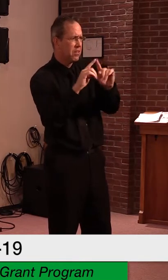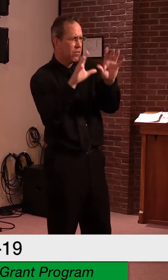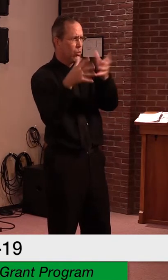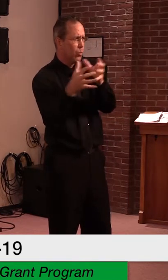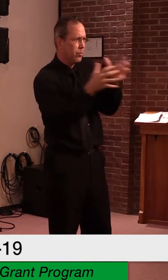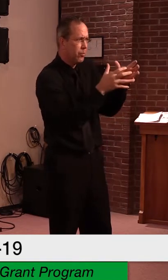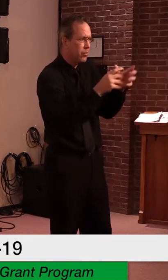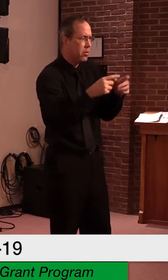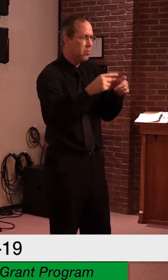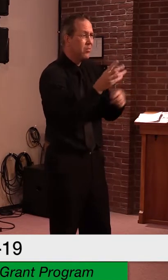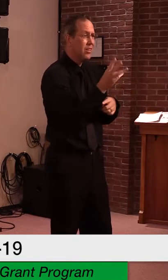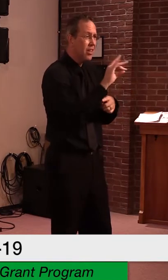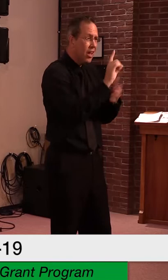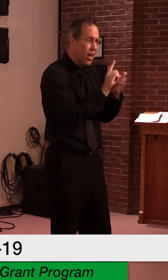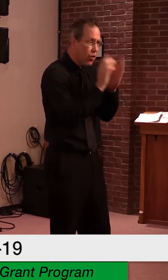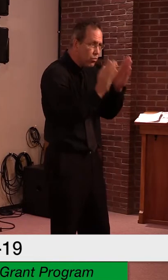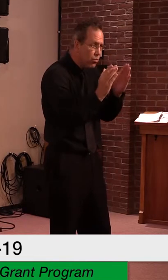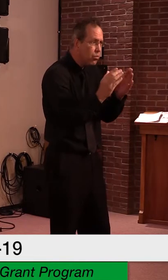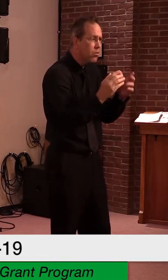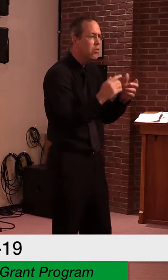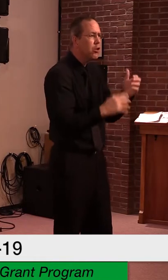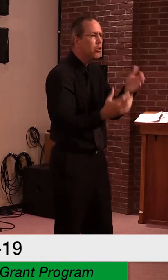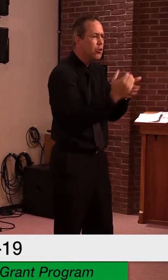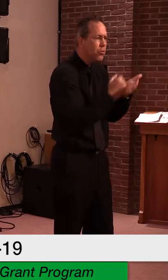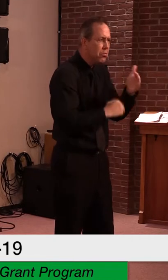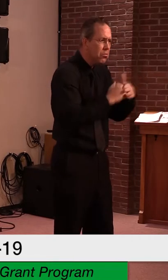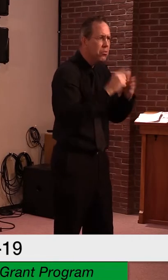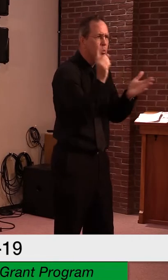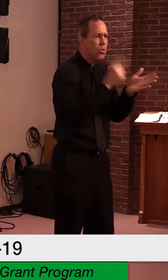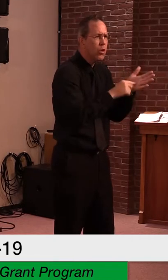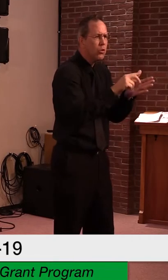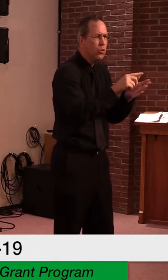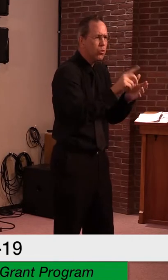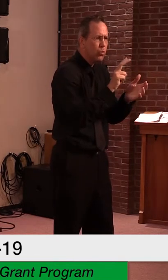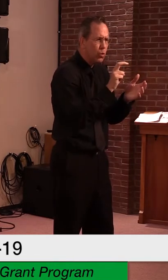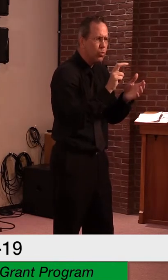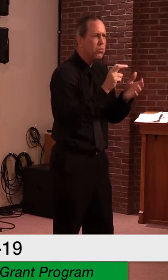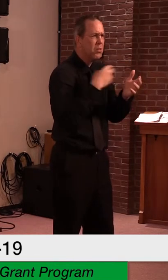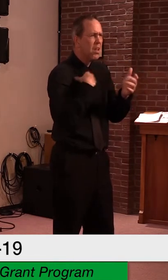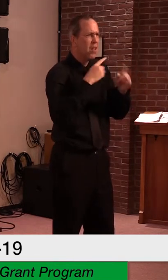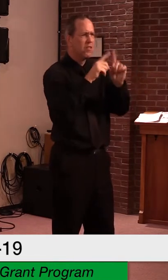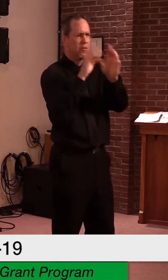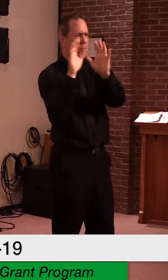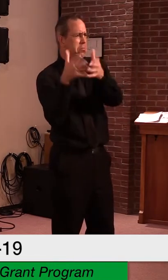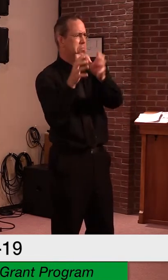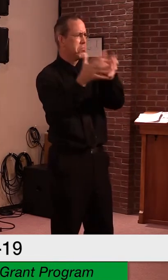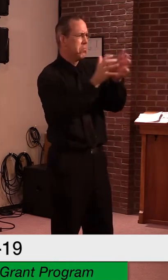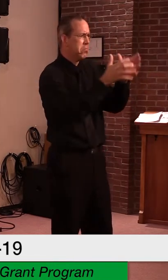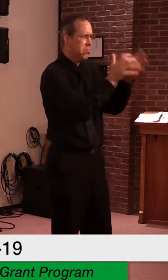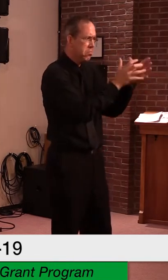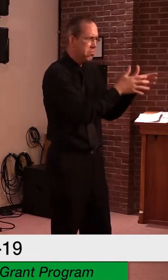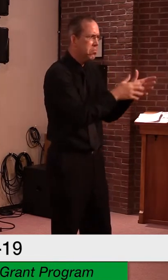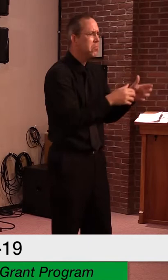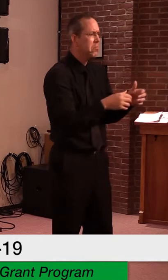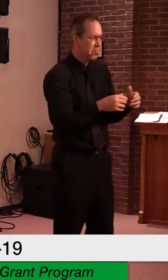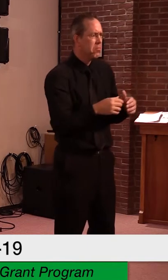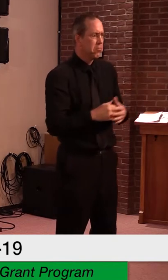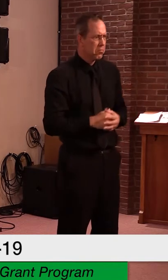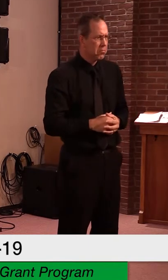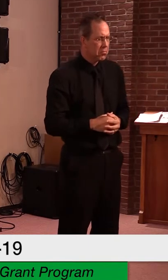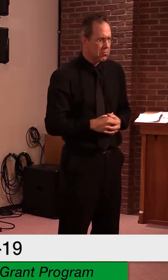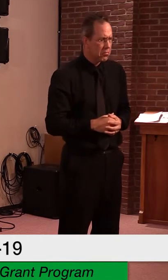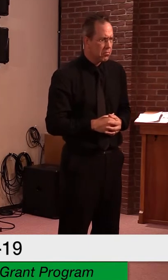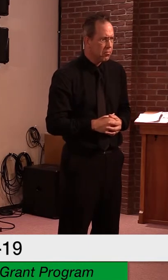,200 in hazard pay. We are encouraging employers to apply to make sure these critically